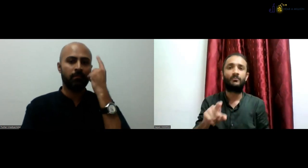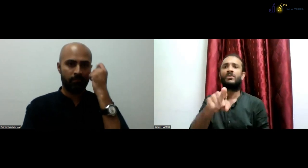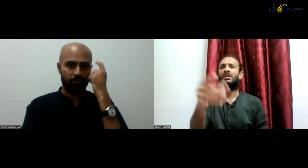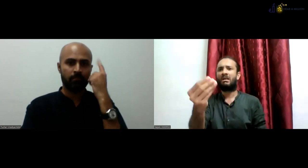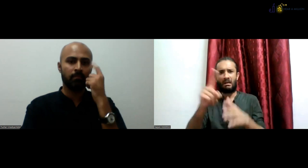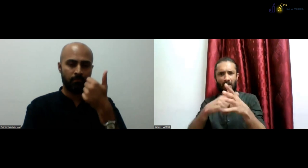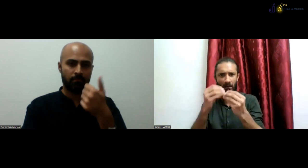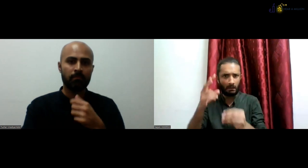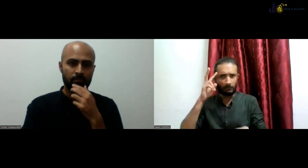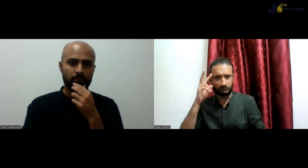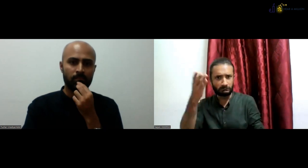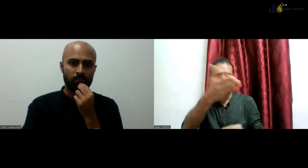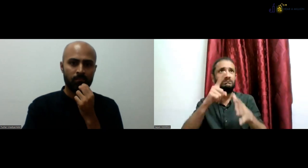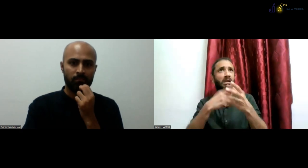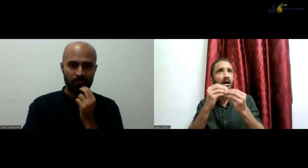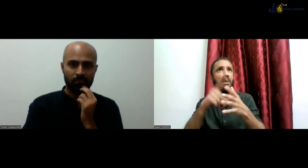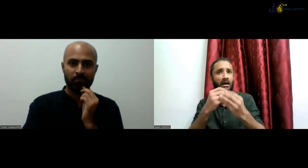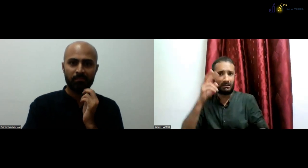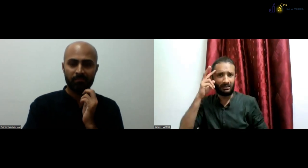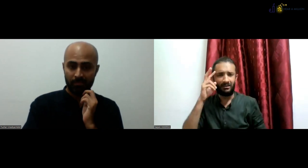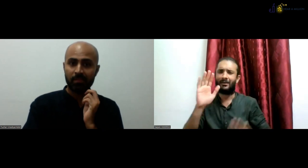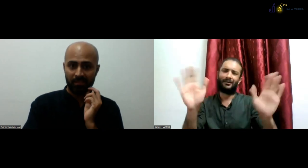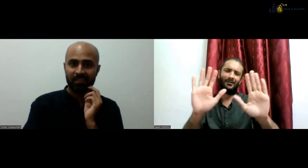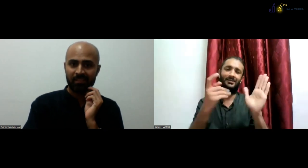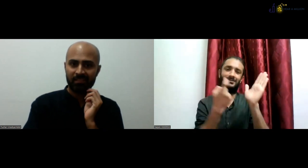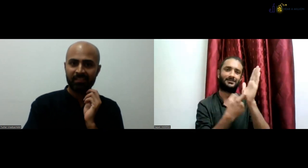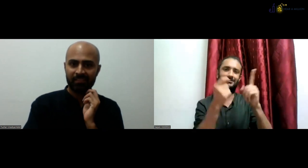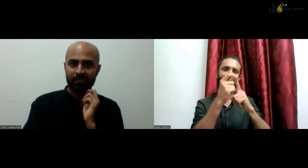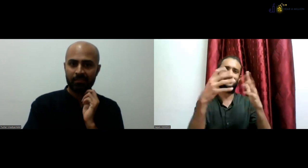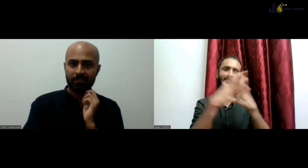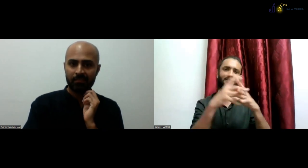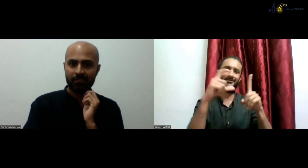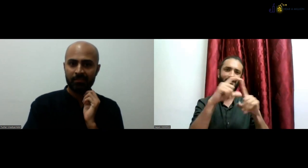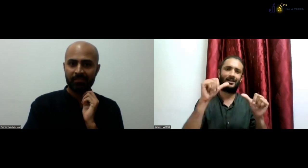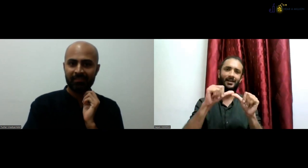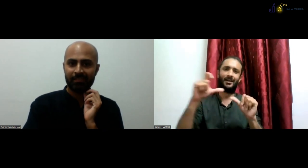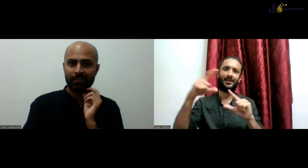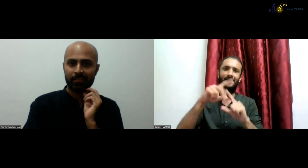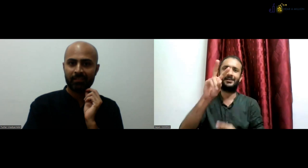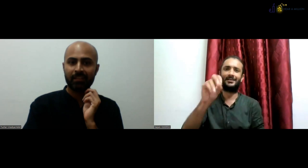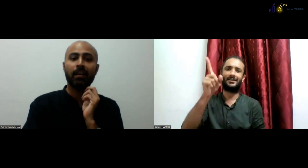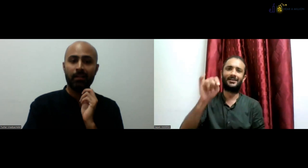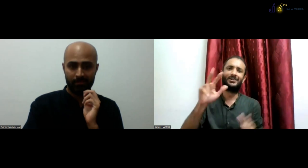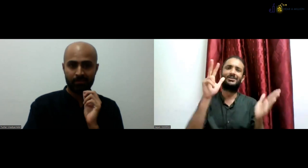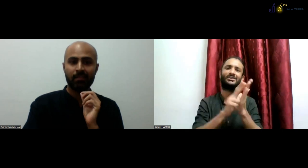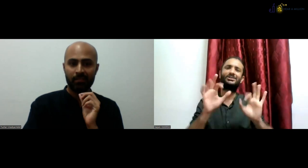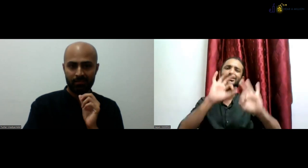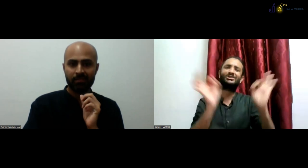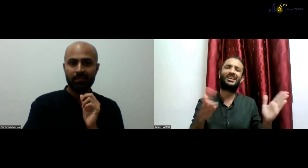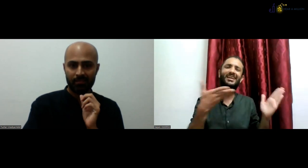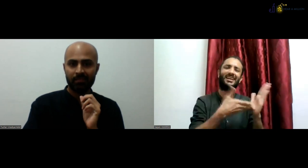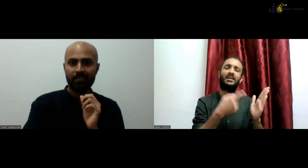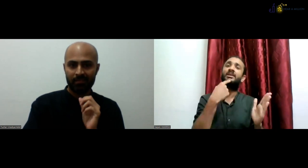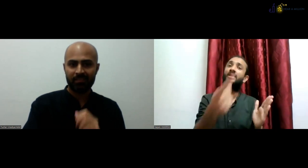basic English in DTISL, not very advanced English. So please don't worry because